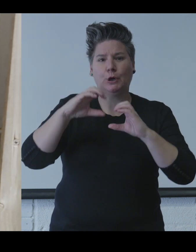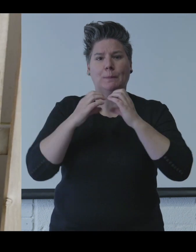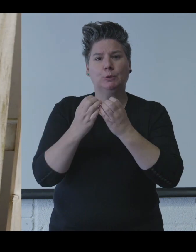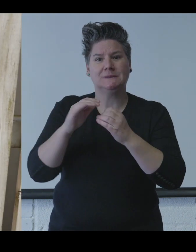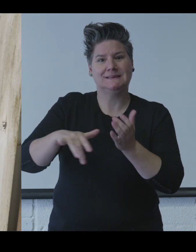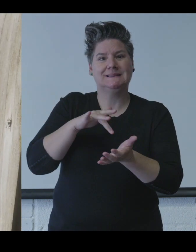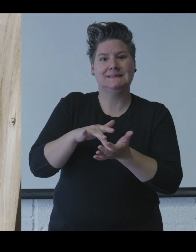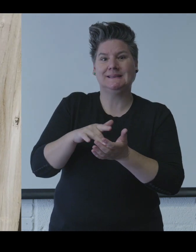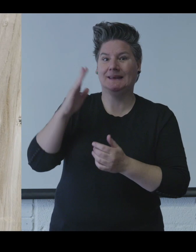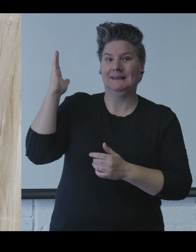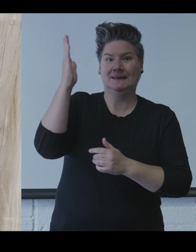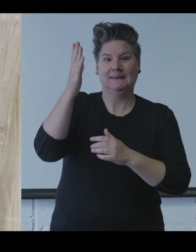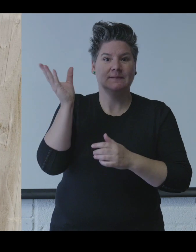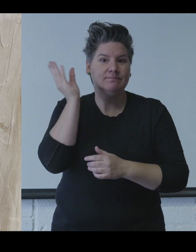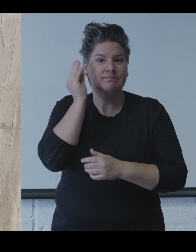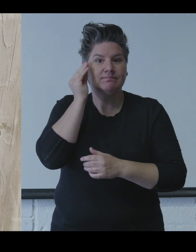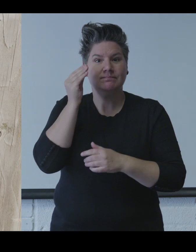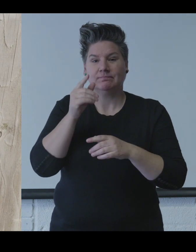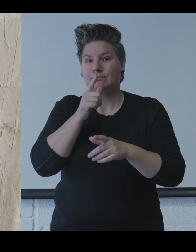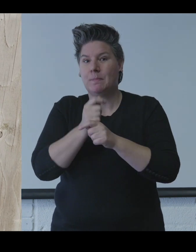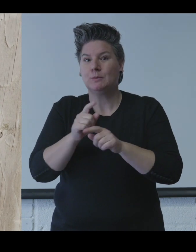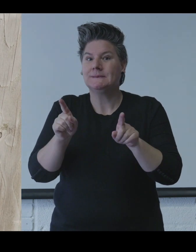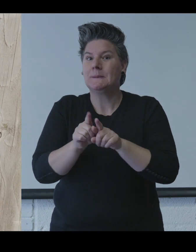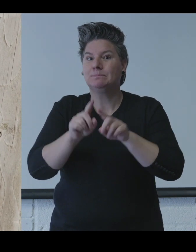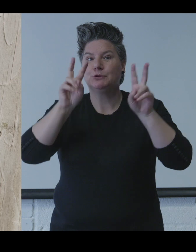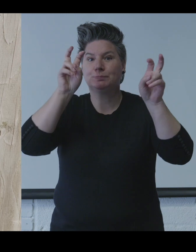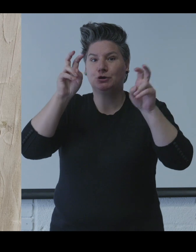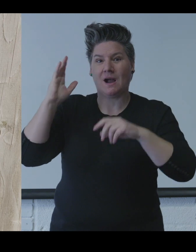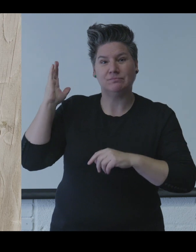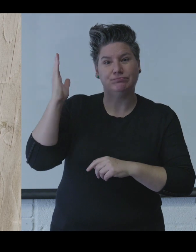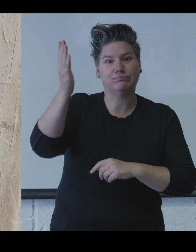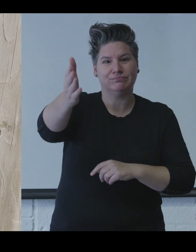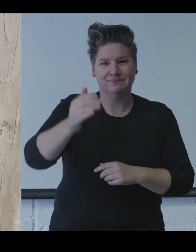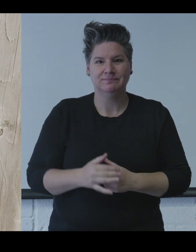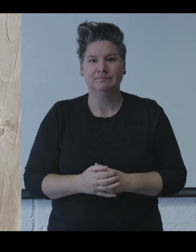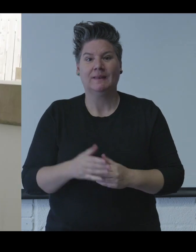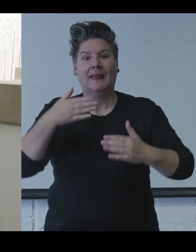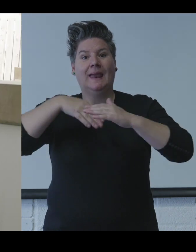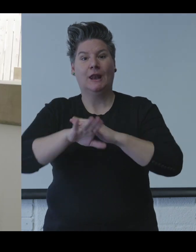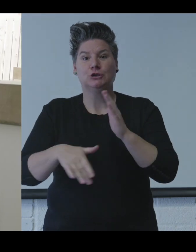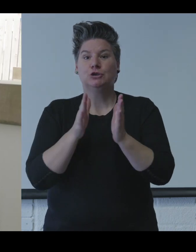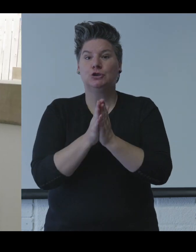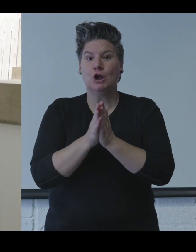on the history of the Presbyterian community in the city. And there is an audio installation covering the same subject.